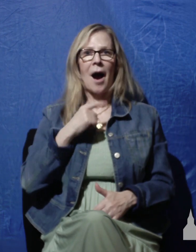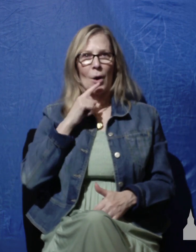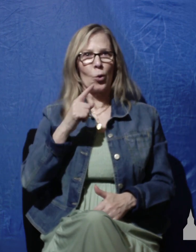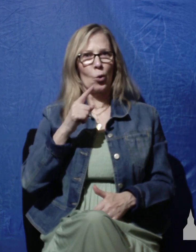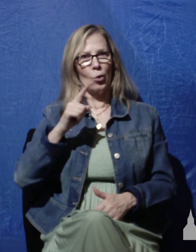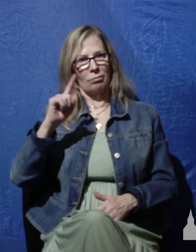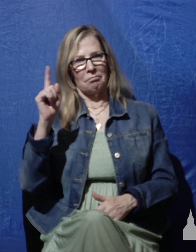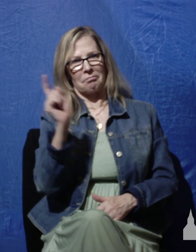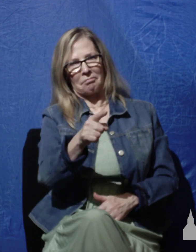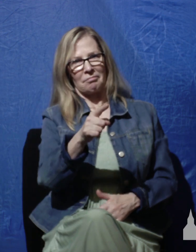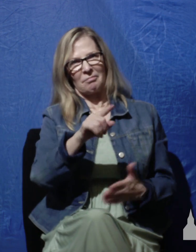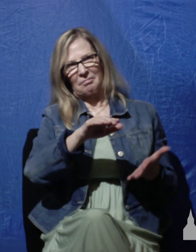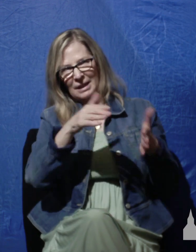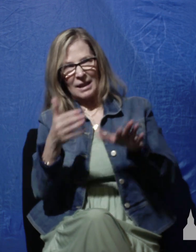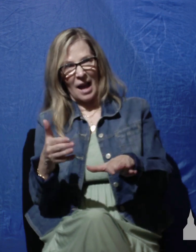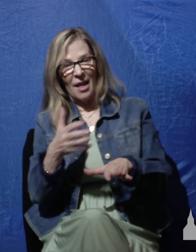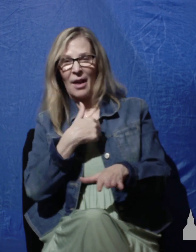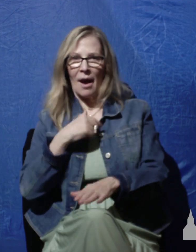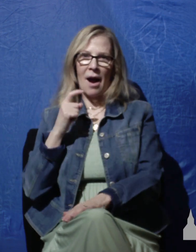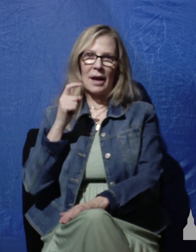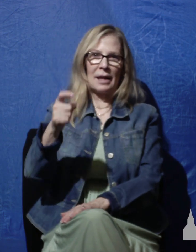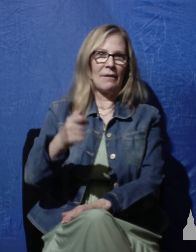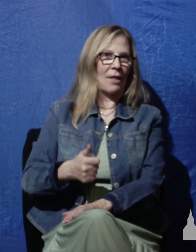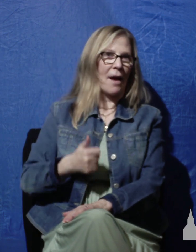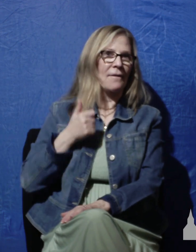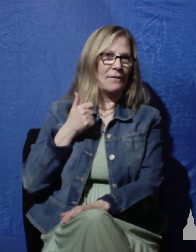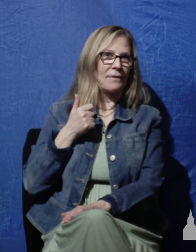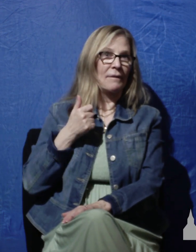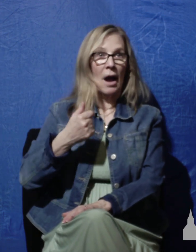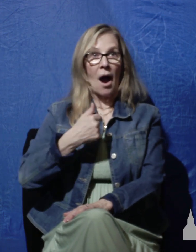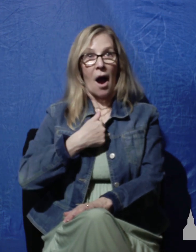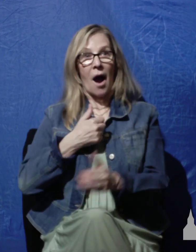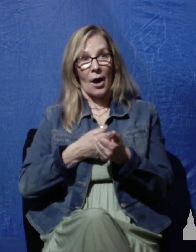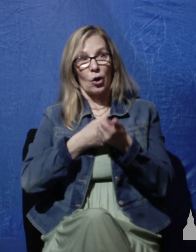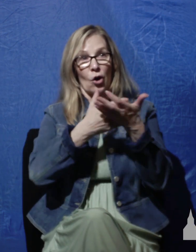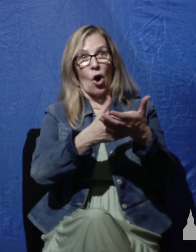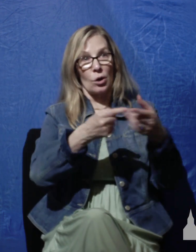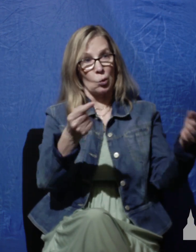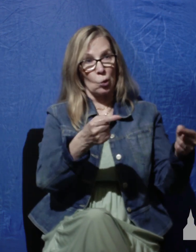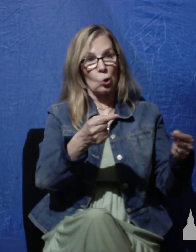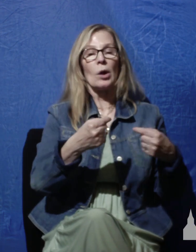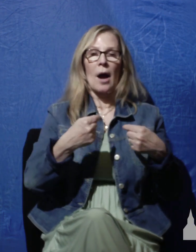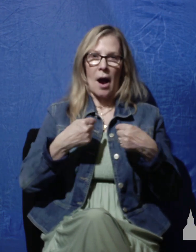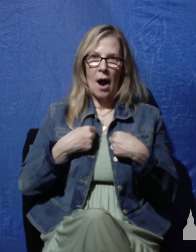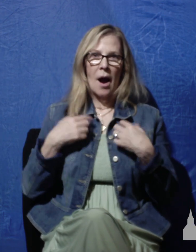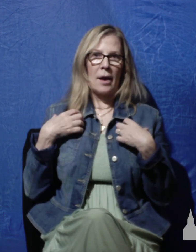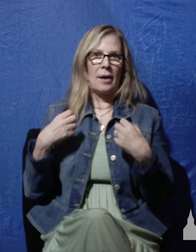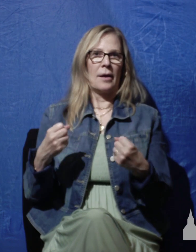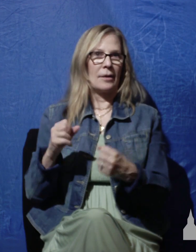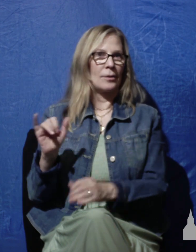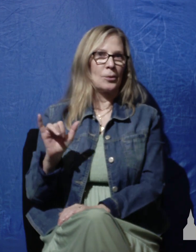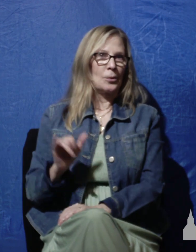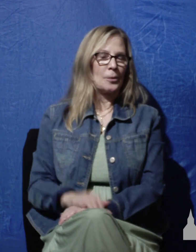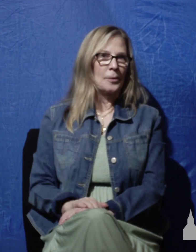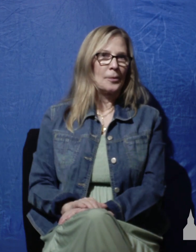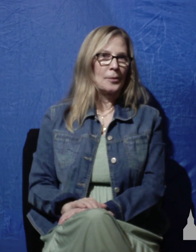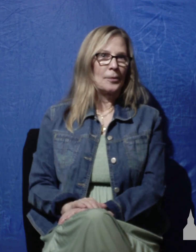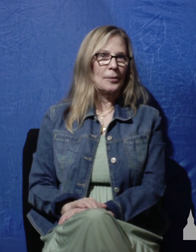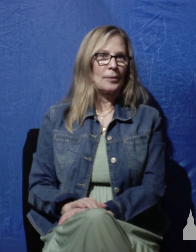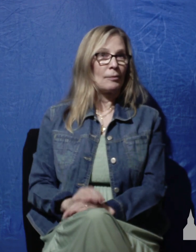death and give life. I have wounded and it is I who heal. And there is no one